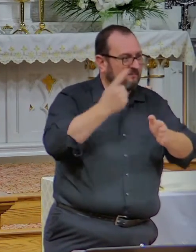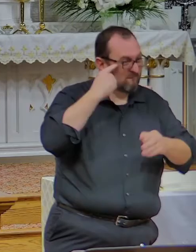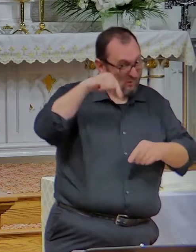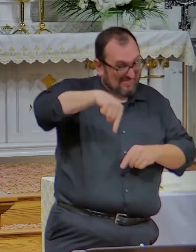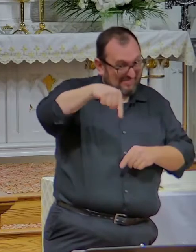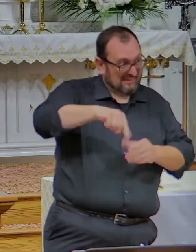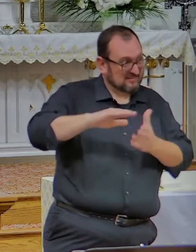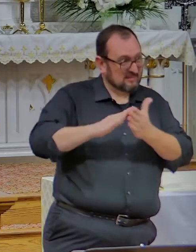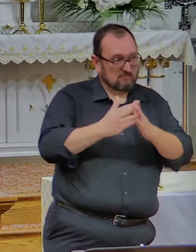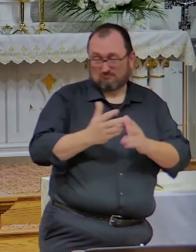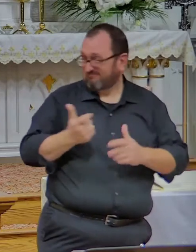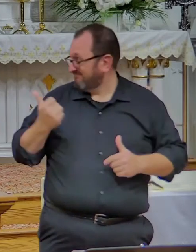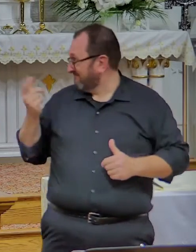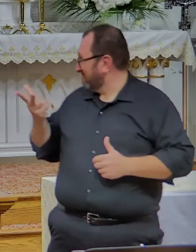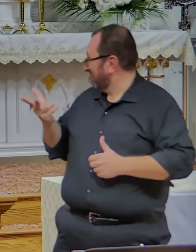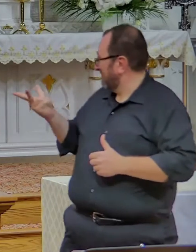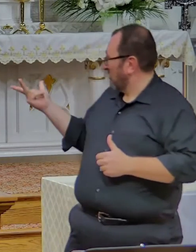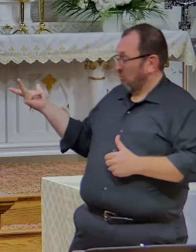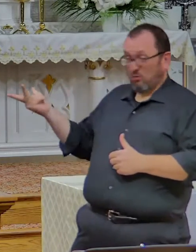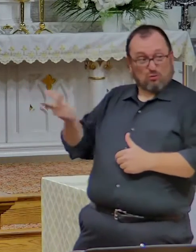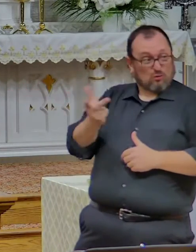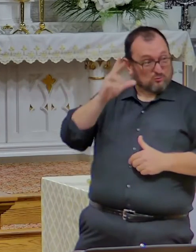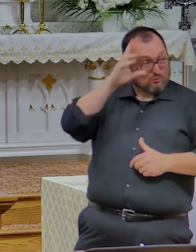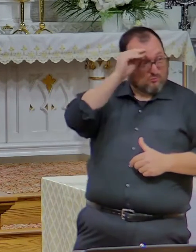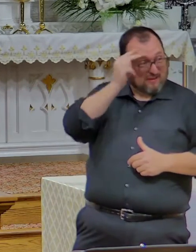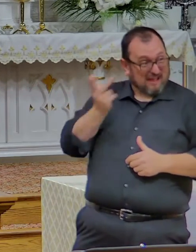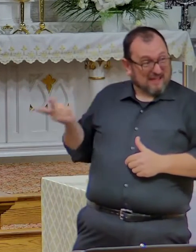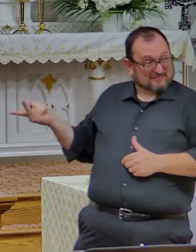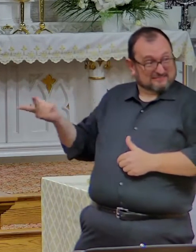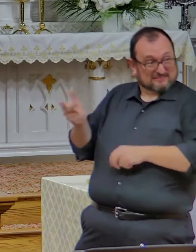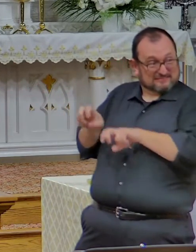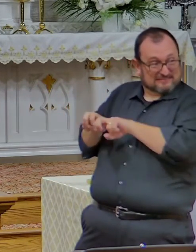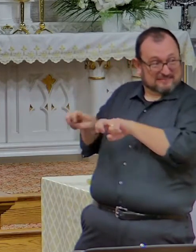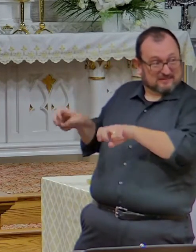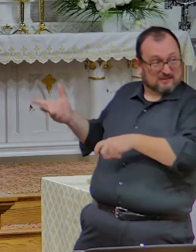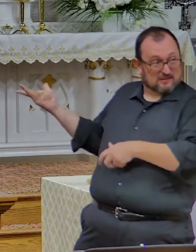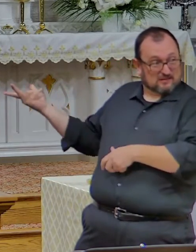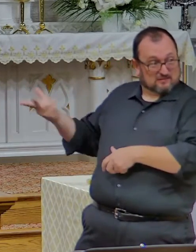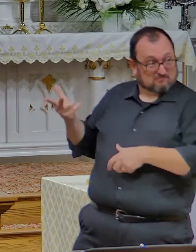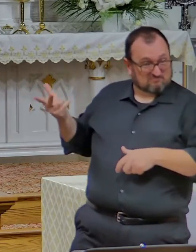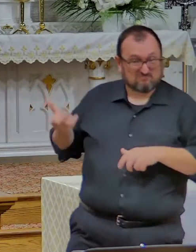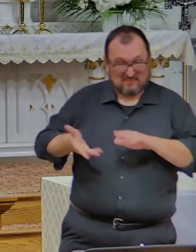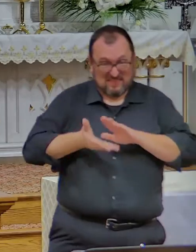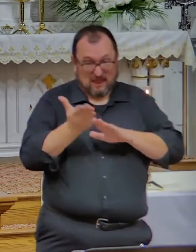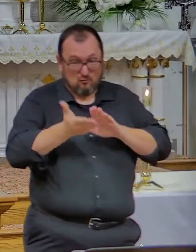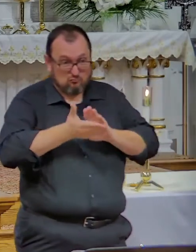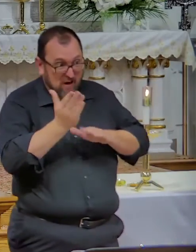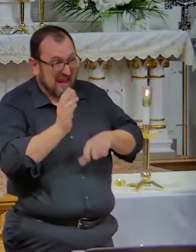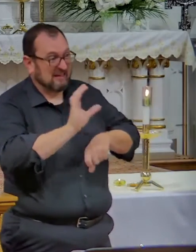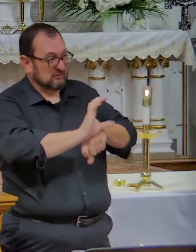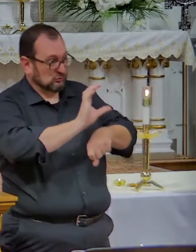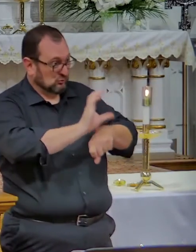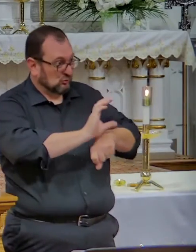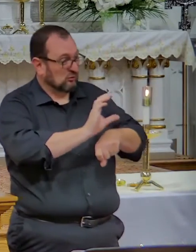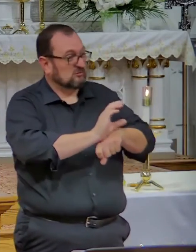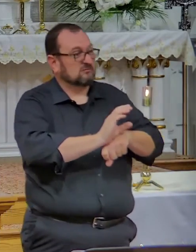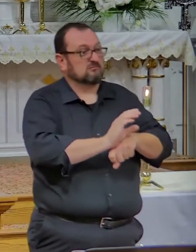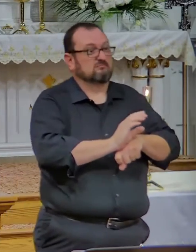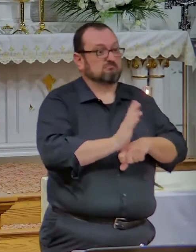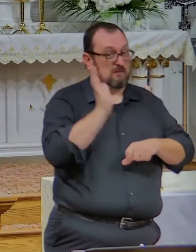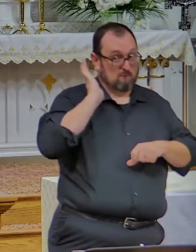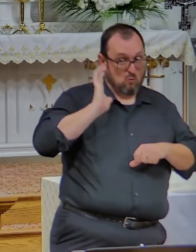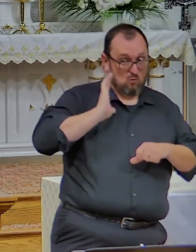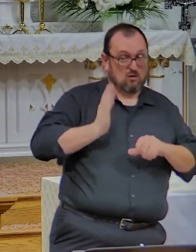I got three guys sitting up here with me who either ran or run parishes like that.